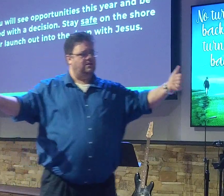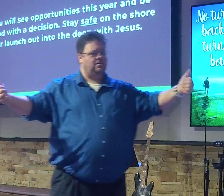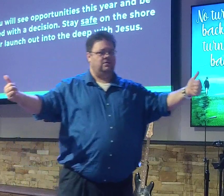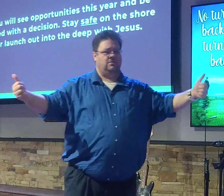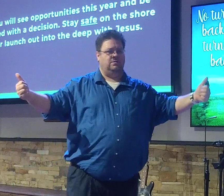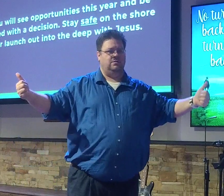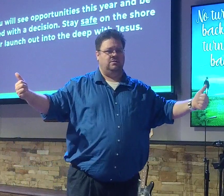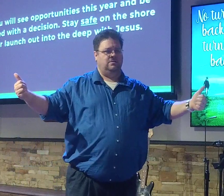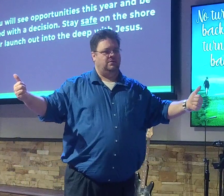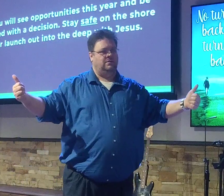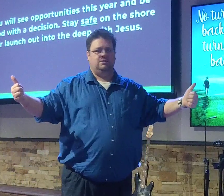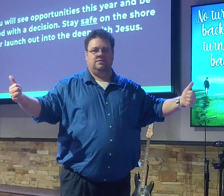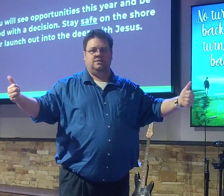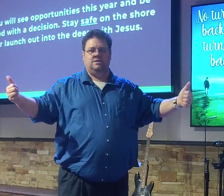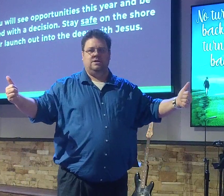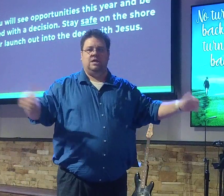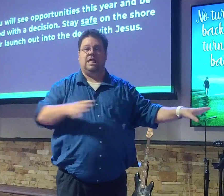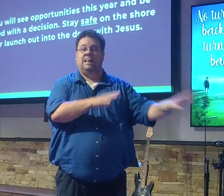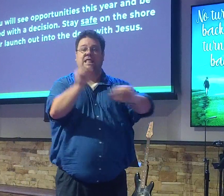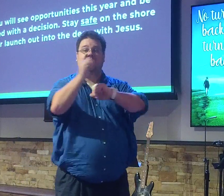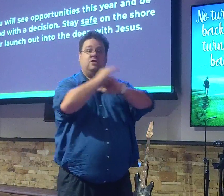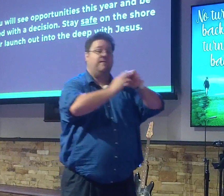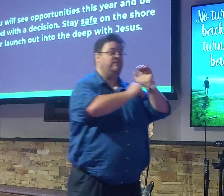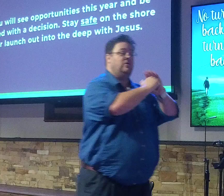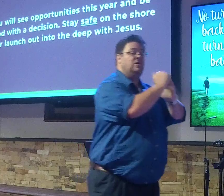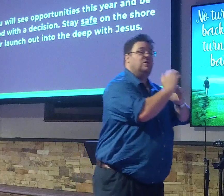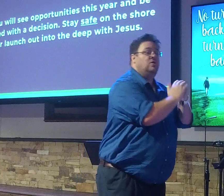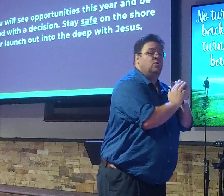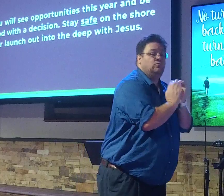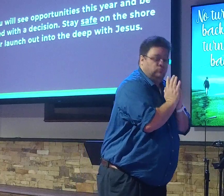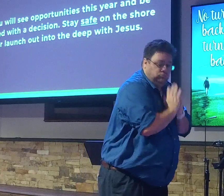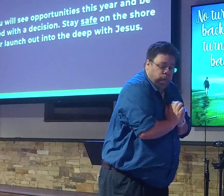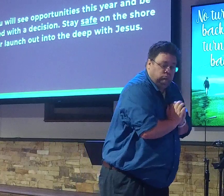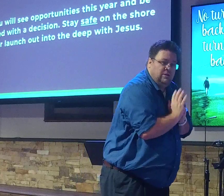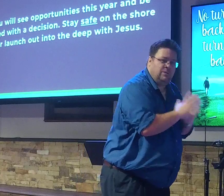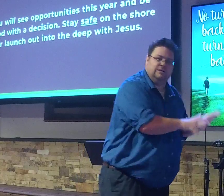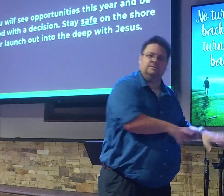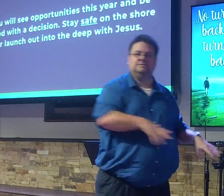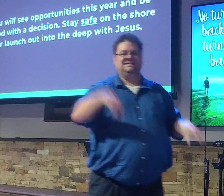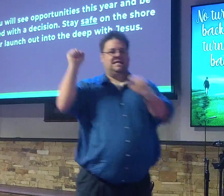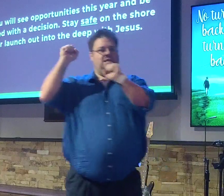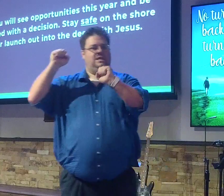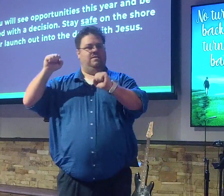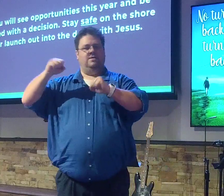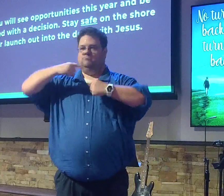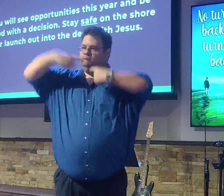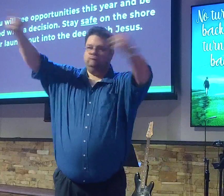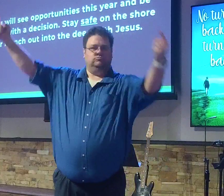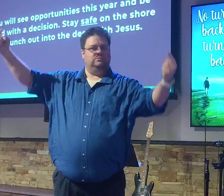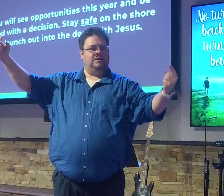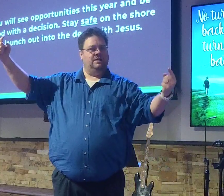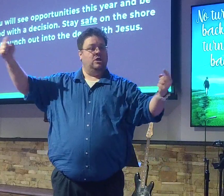It's a matter of leaving your comfort zone and doing it. If we're going to truly follow Christ and be his disciples,